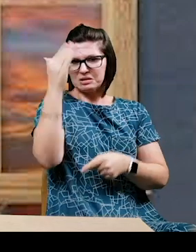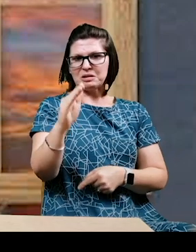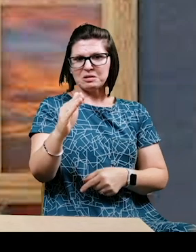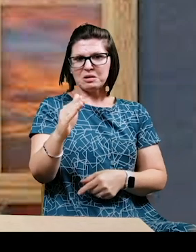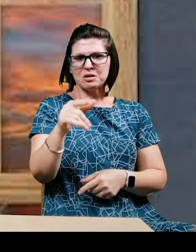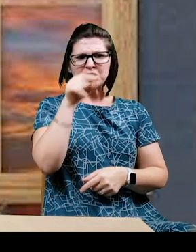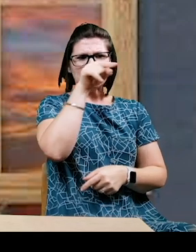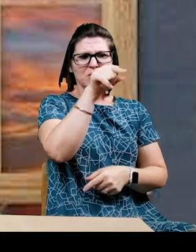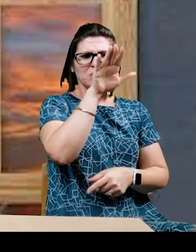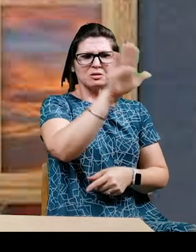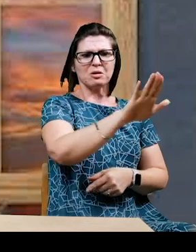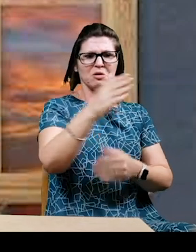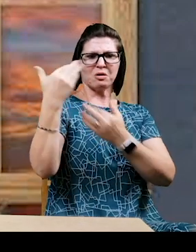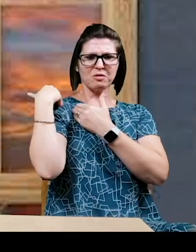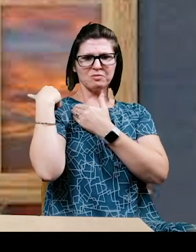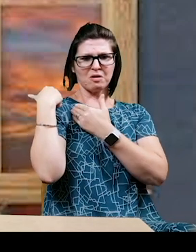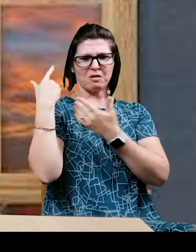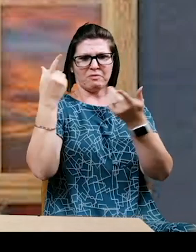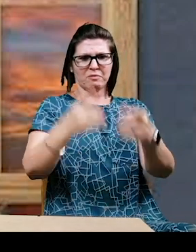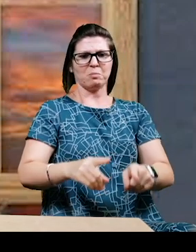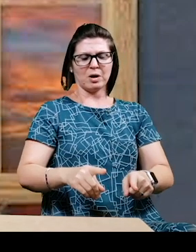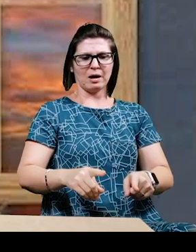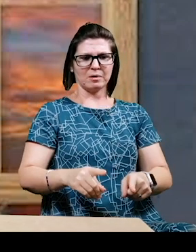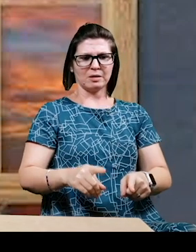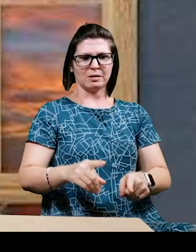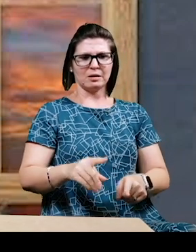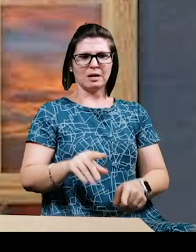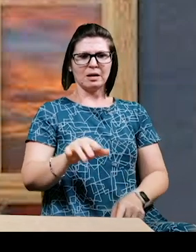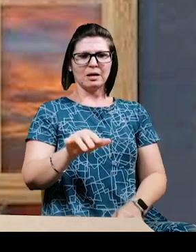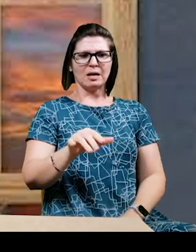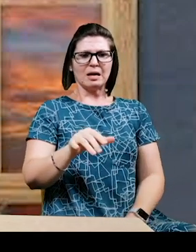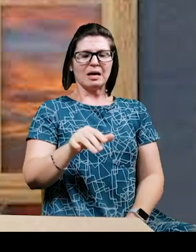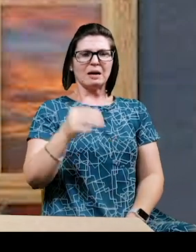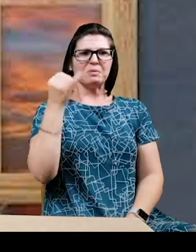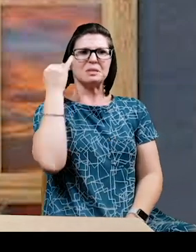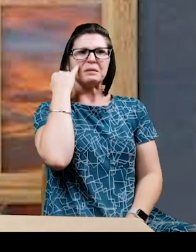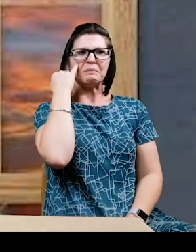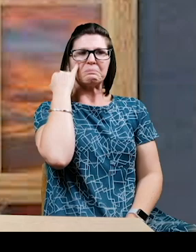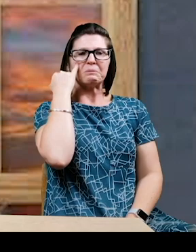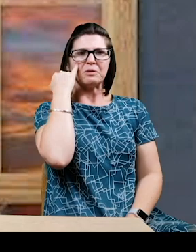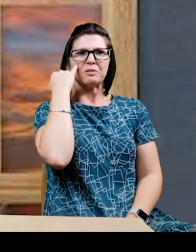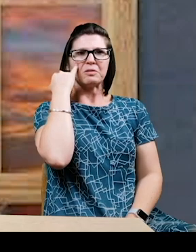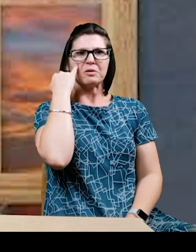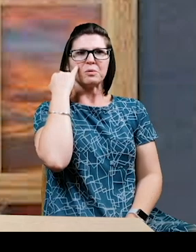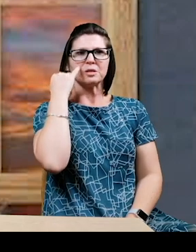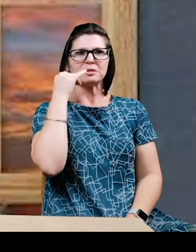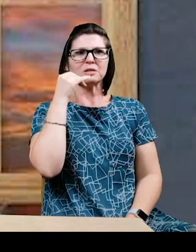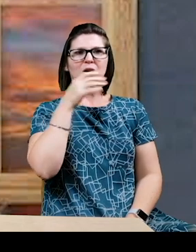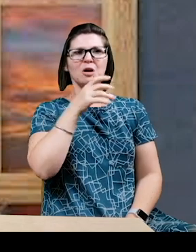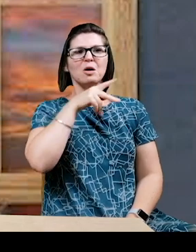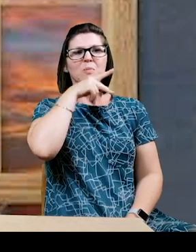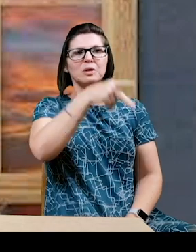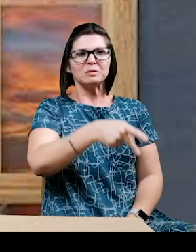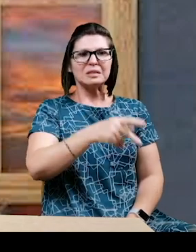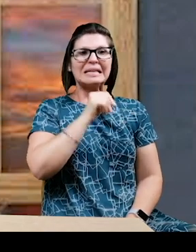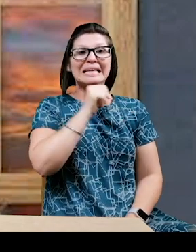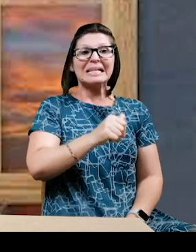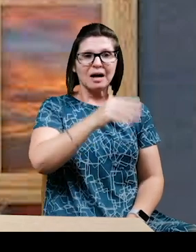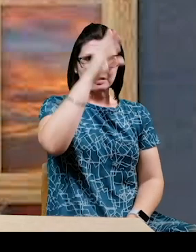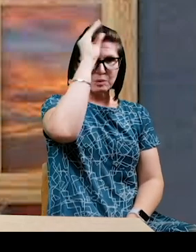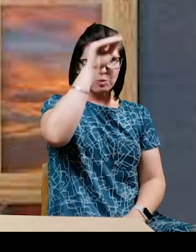for what had happened to him. It was almost as if it was she and not the boys who had thrown Edward overboard.